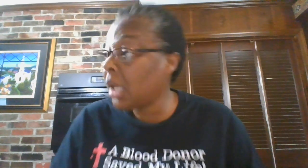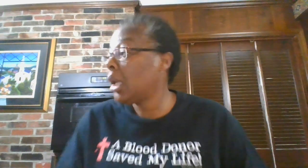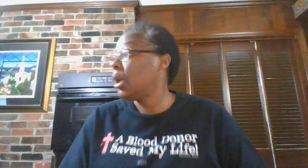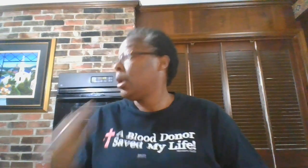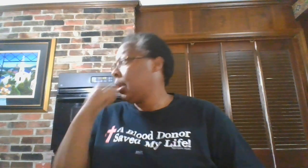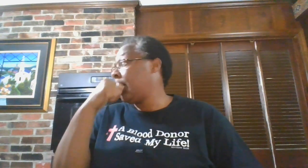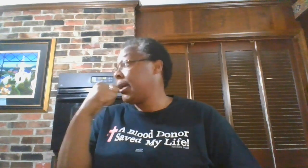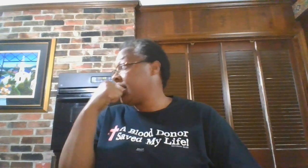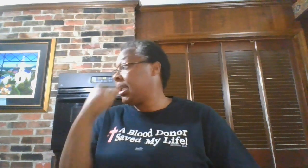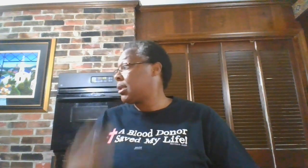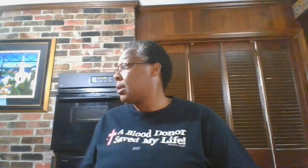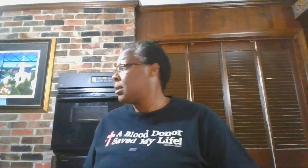Lord Jesus.